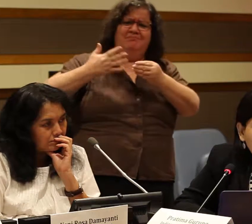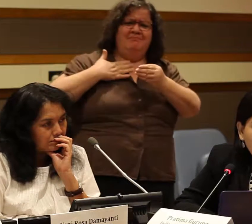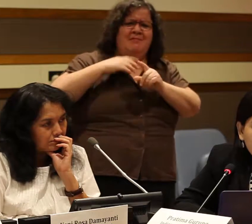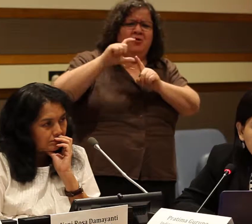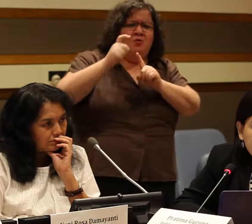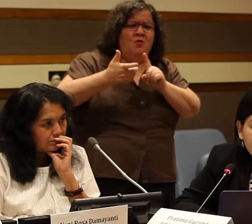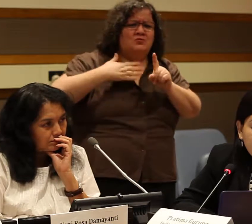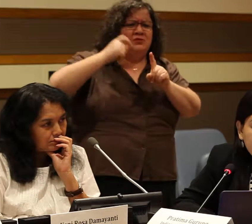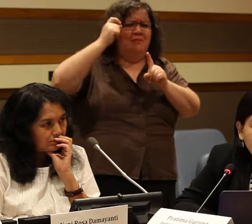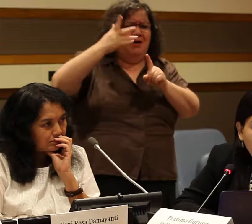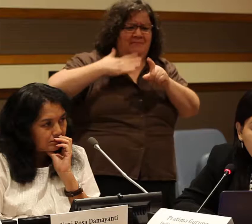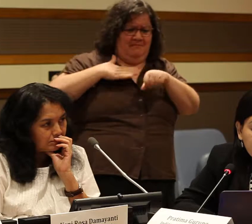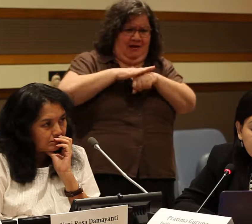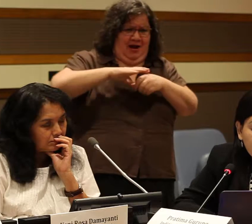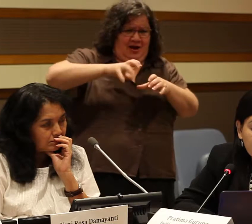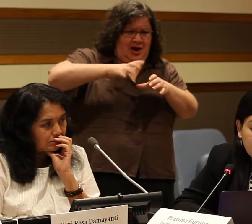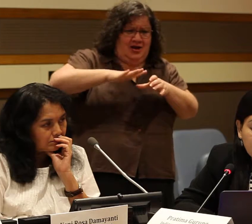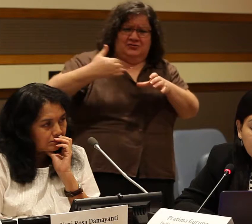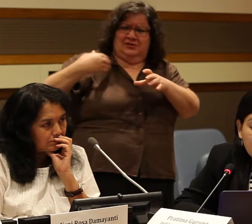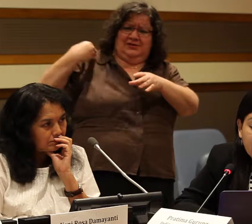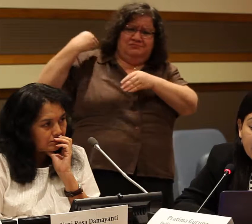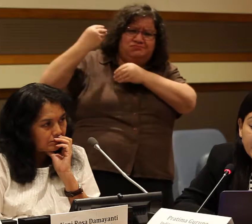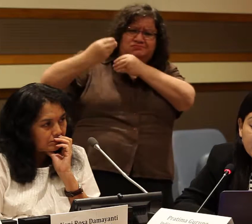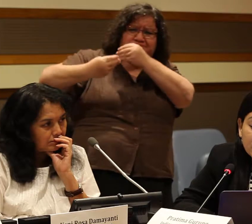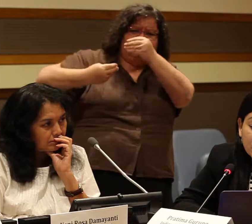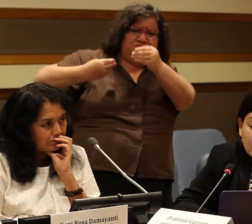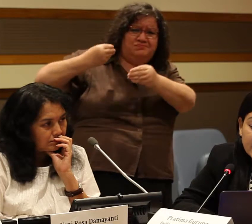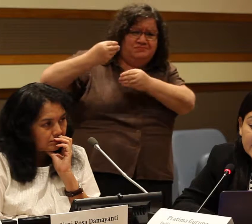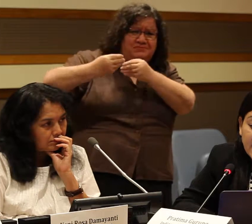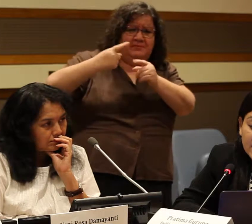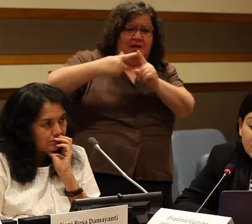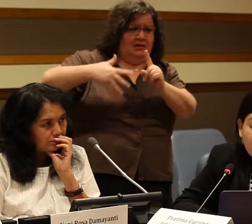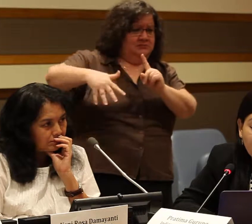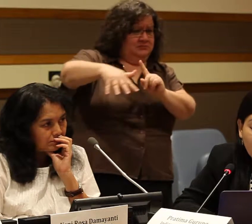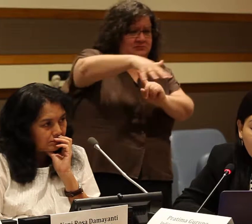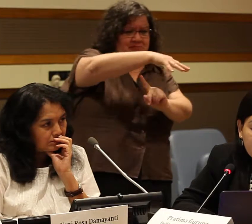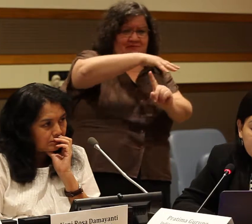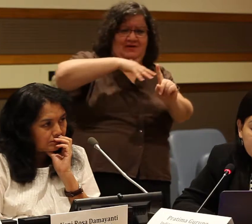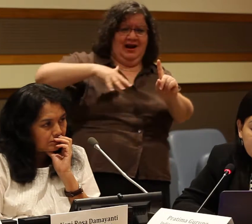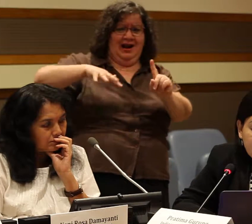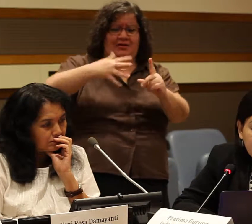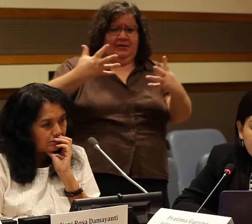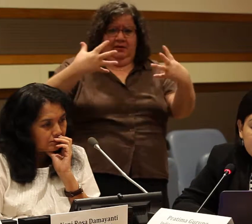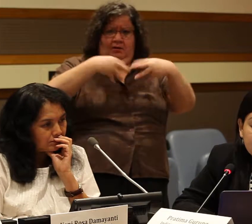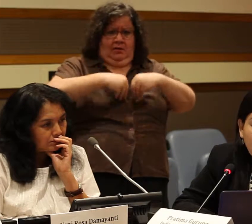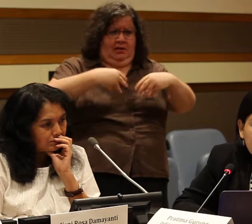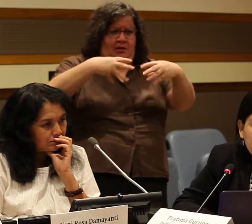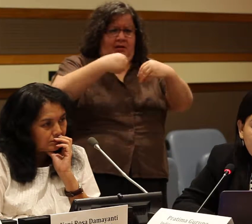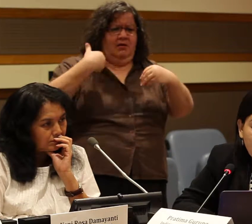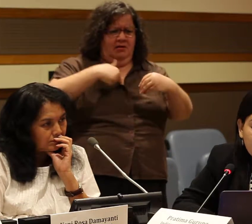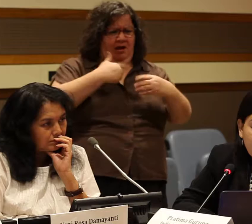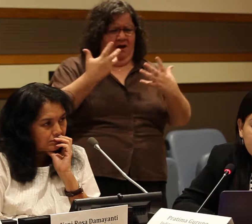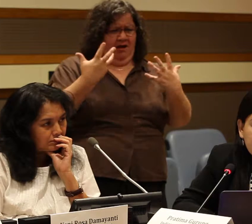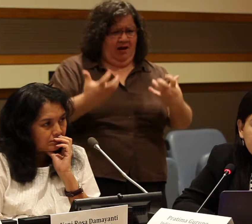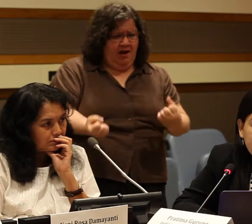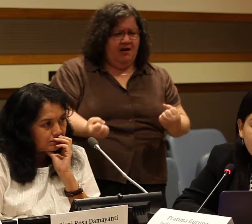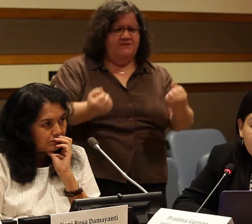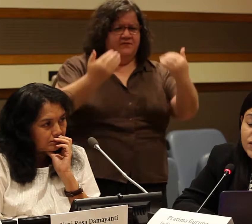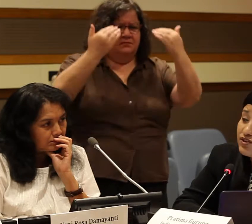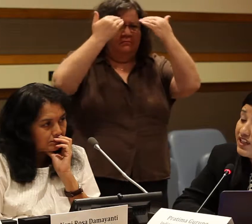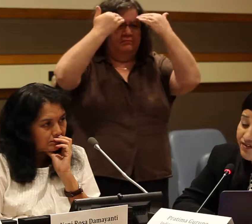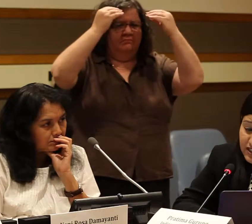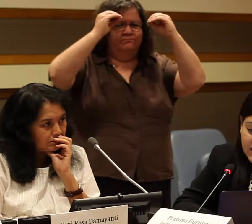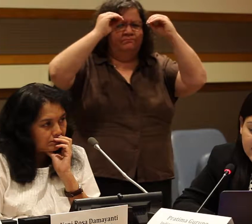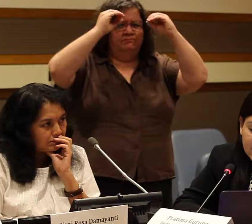cannot be simply defined but can be understood as a collection of knowledge that is passed down and that is